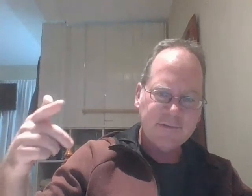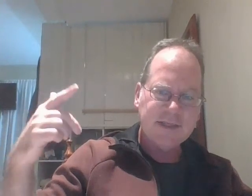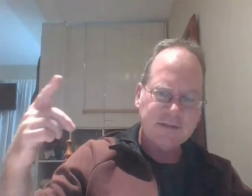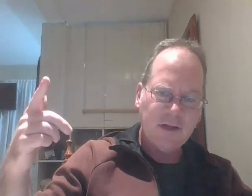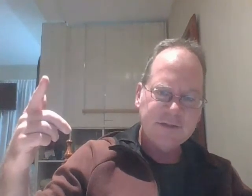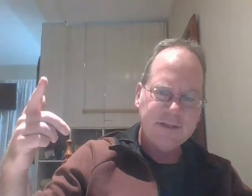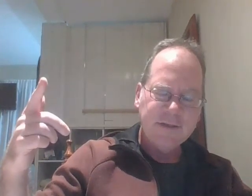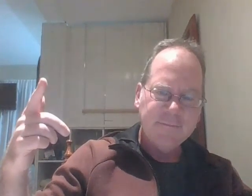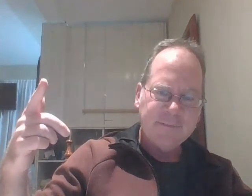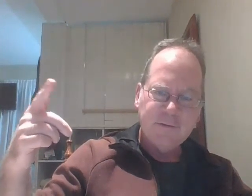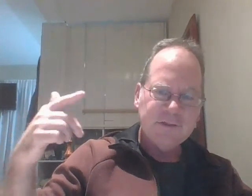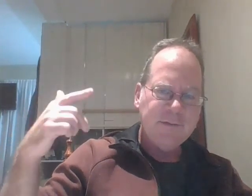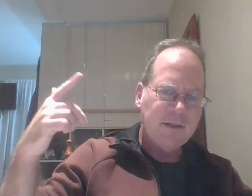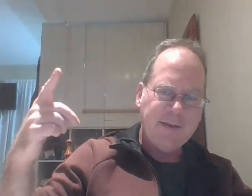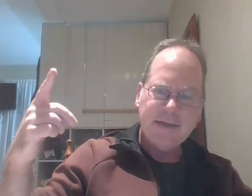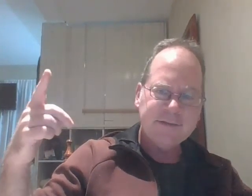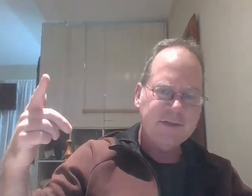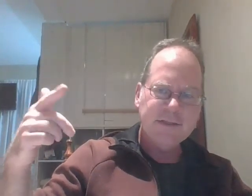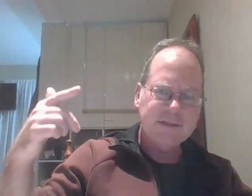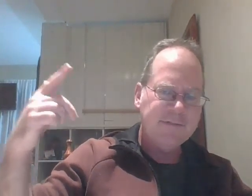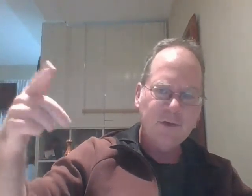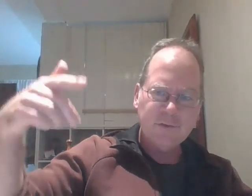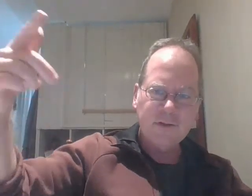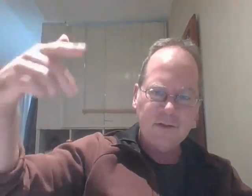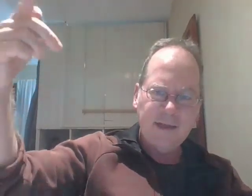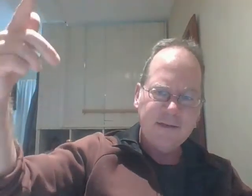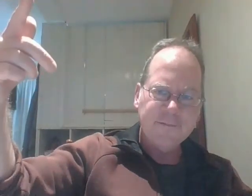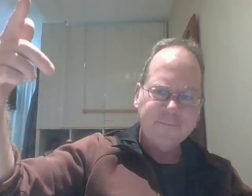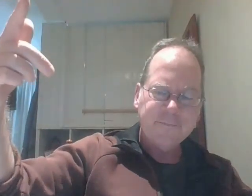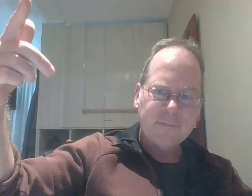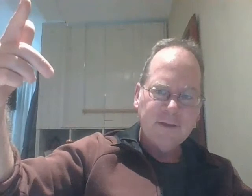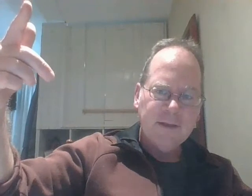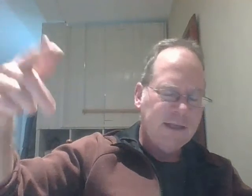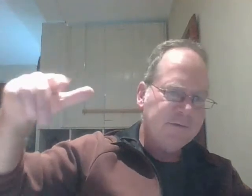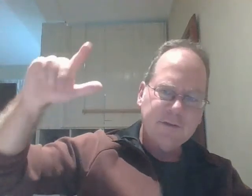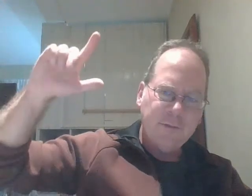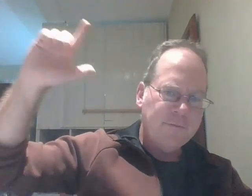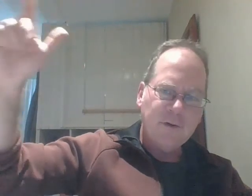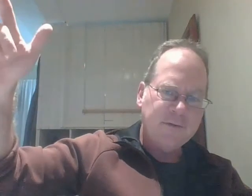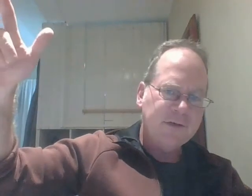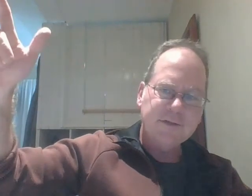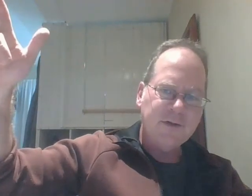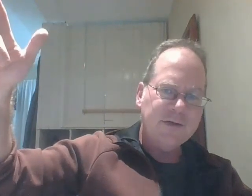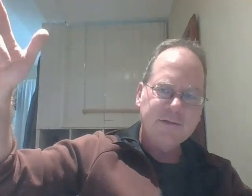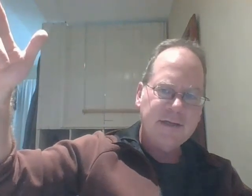technology used to be in the past you could just leave and go to another land even three or four hundred years ago you could do that